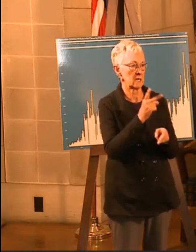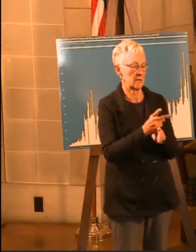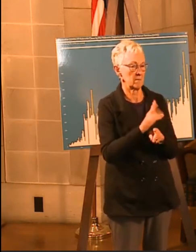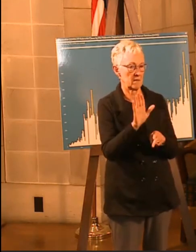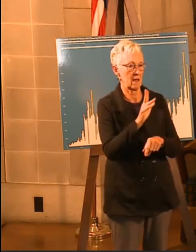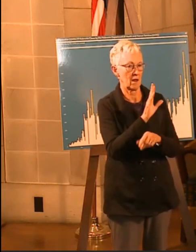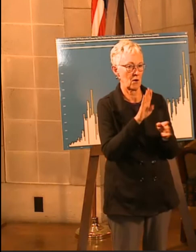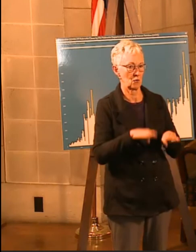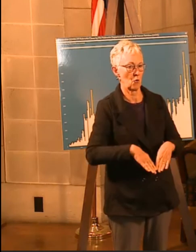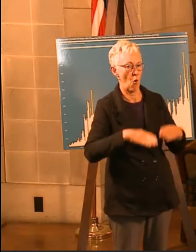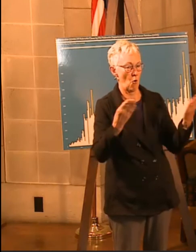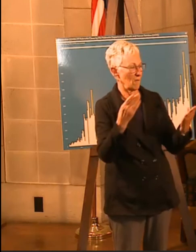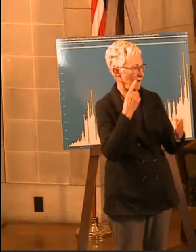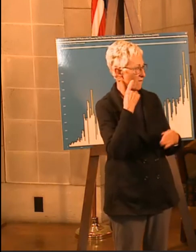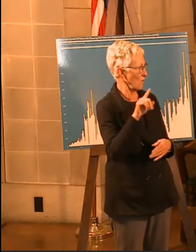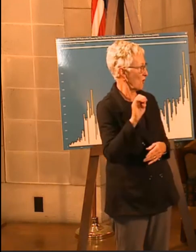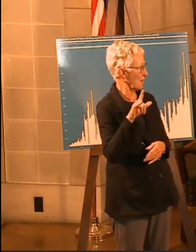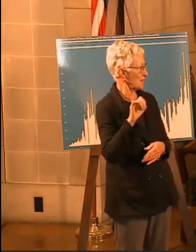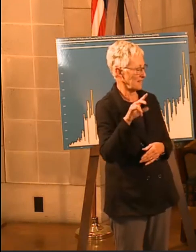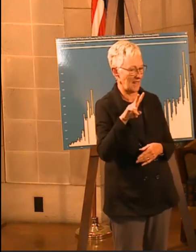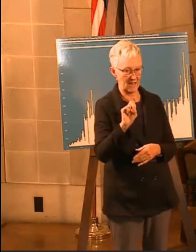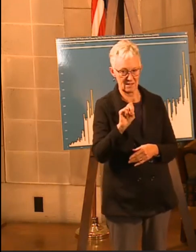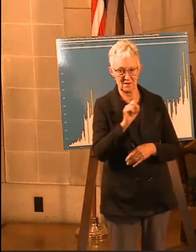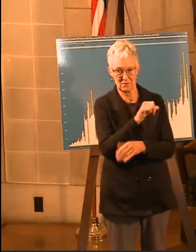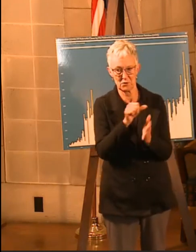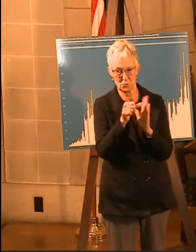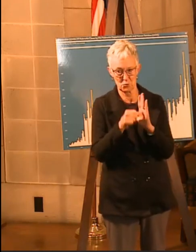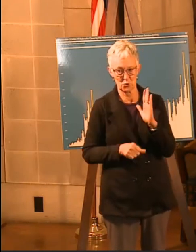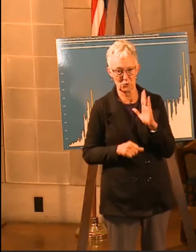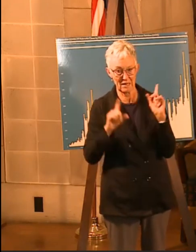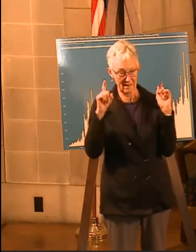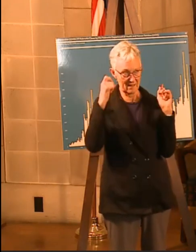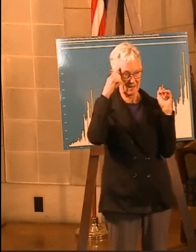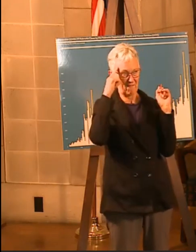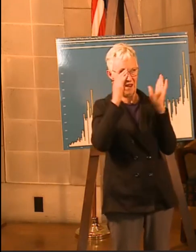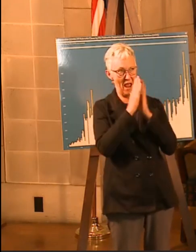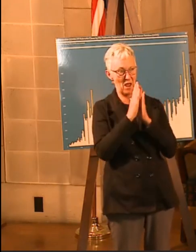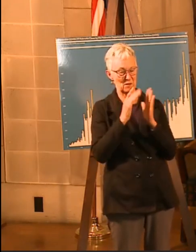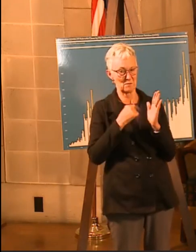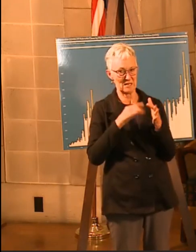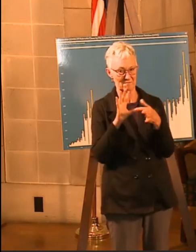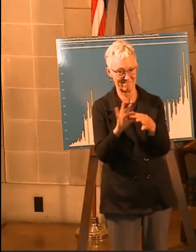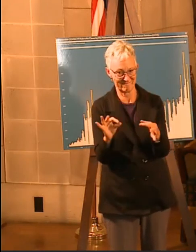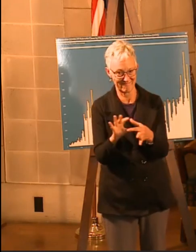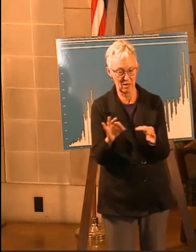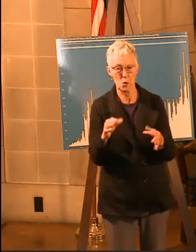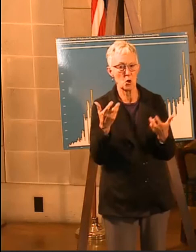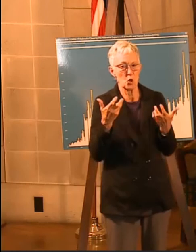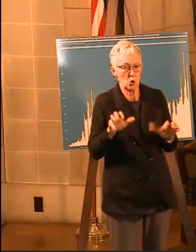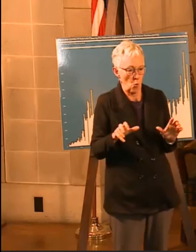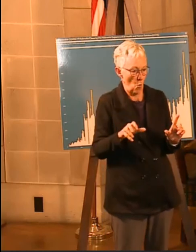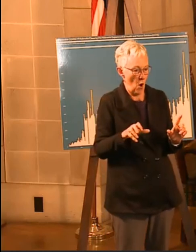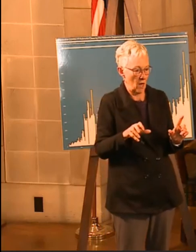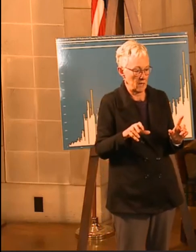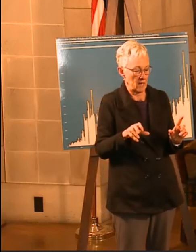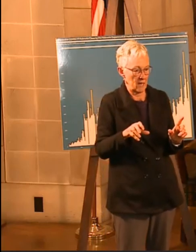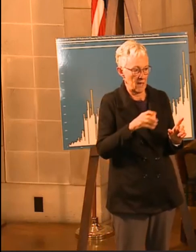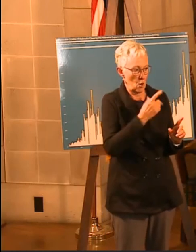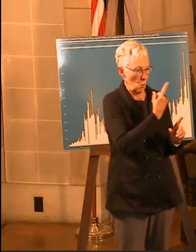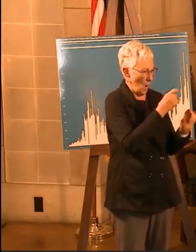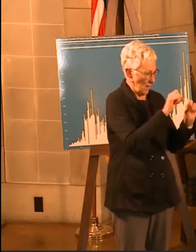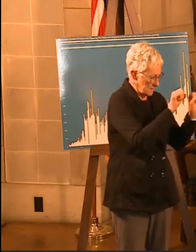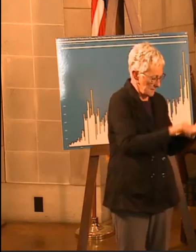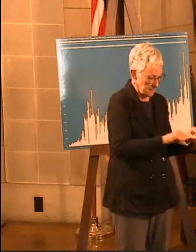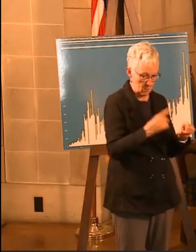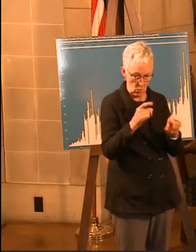The governor just asked me to remind everyone that, yeah, we don't want to have them being transfer patients between systems so